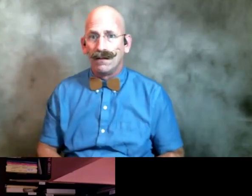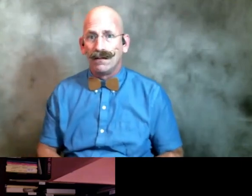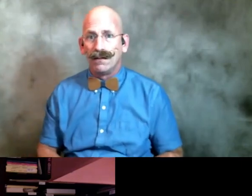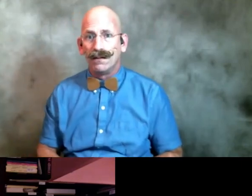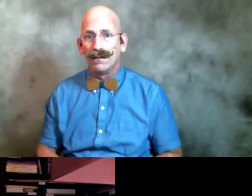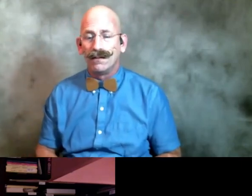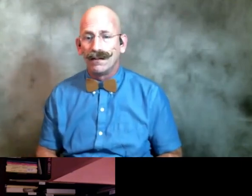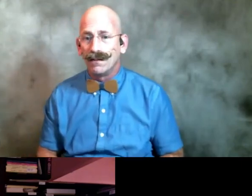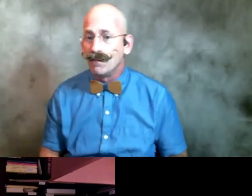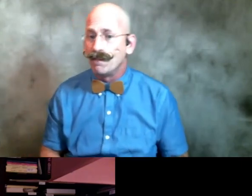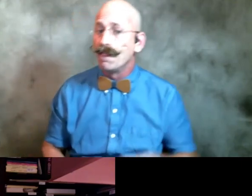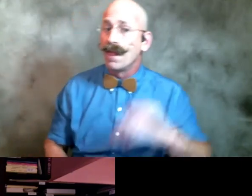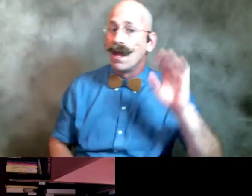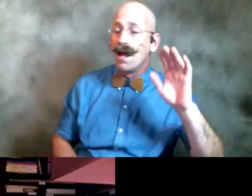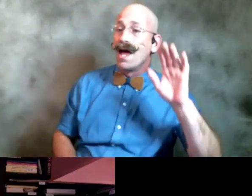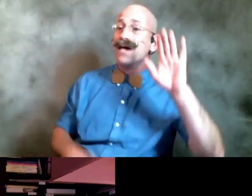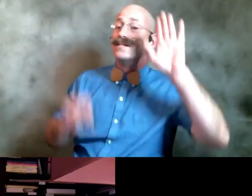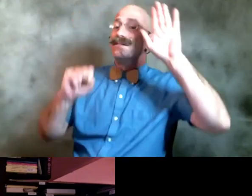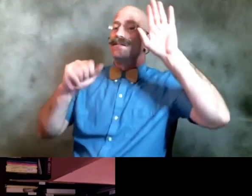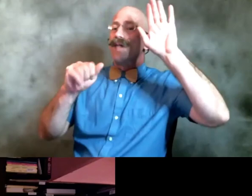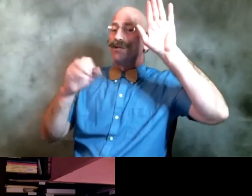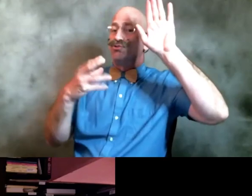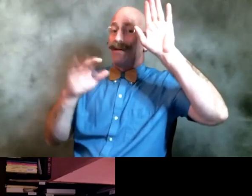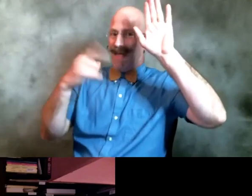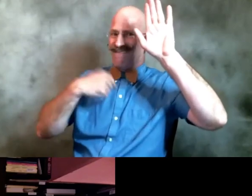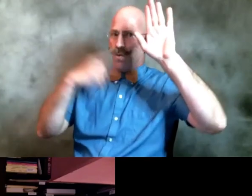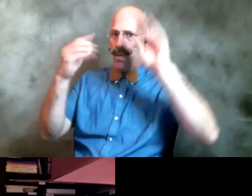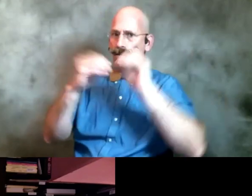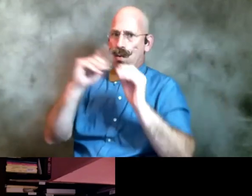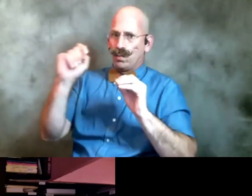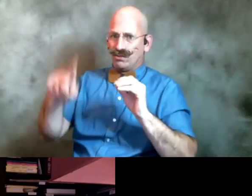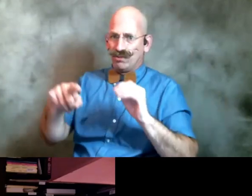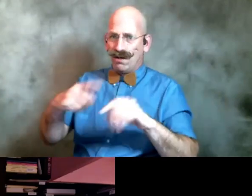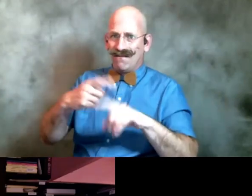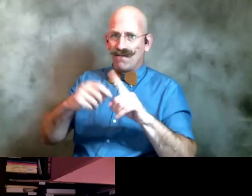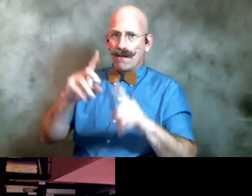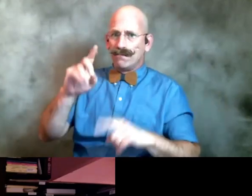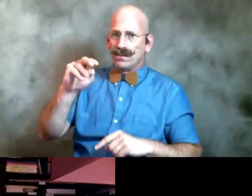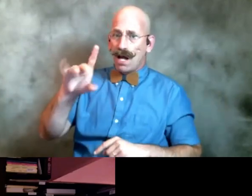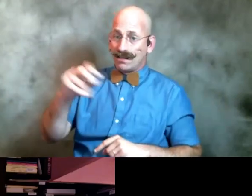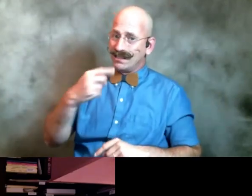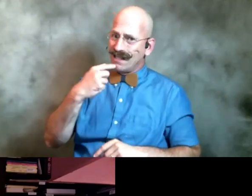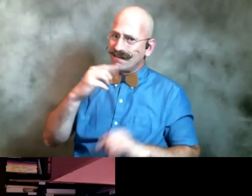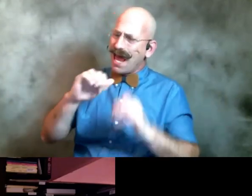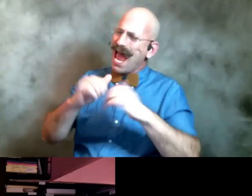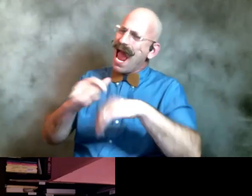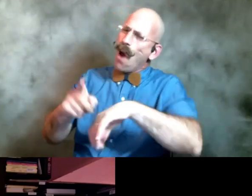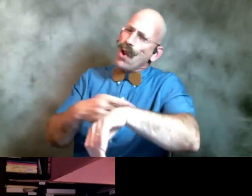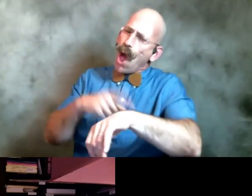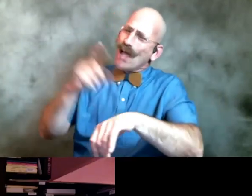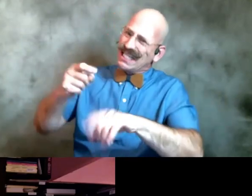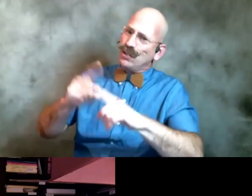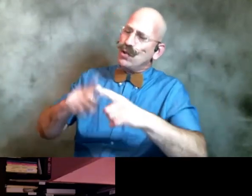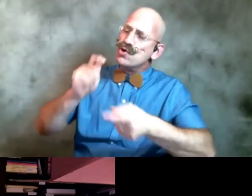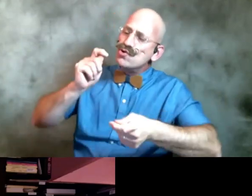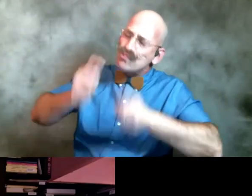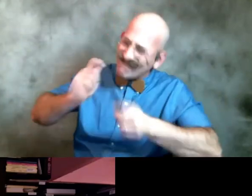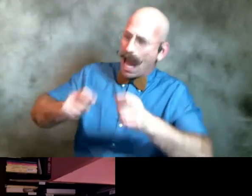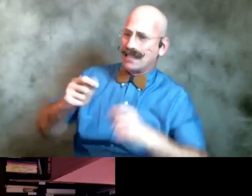hi this is sasha once again i have one more question in the chat um from donald he asked how long does it take to revise a poem